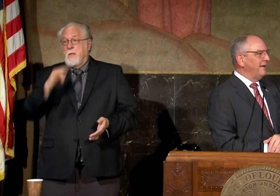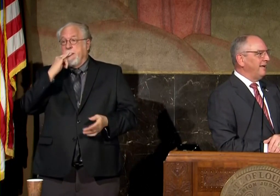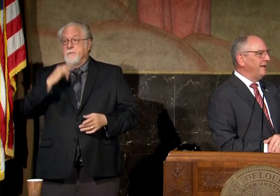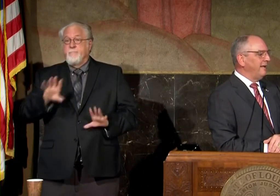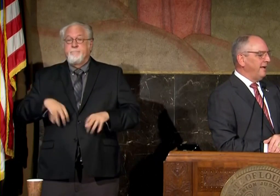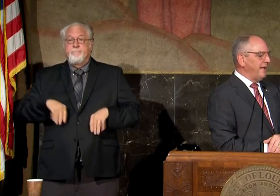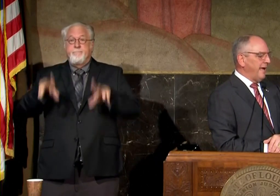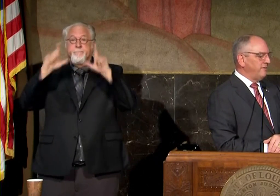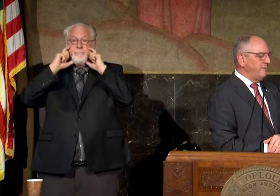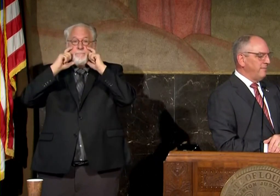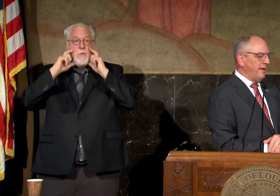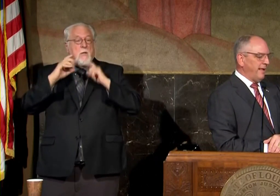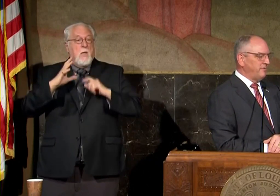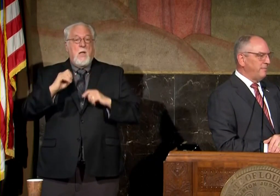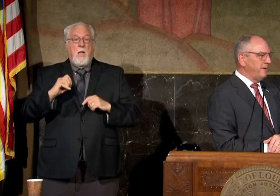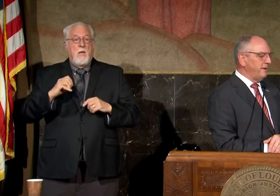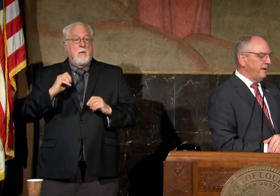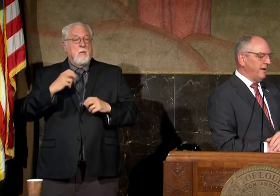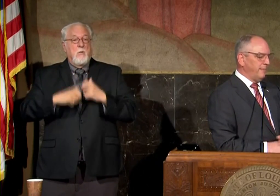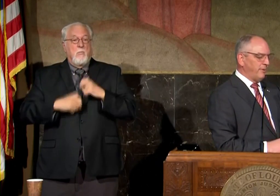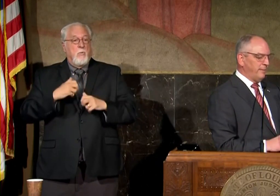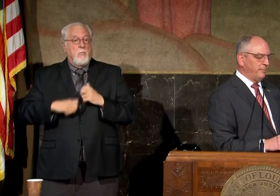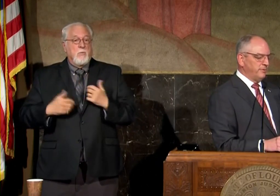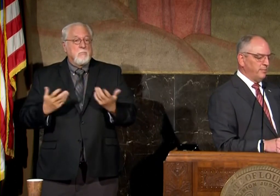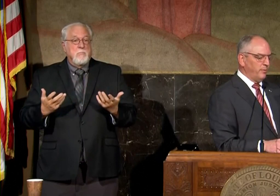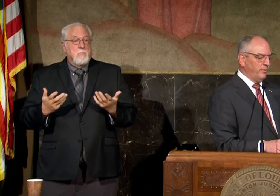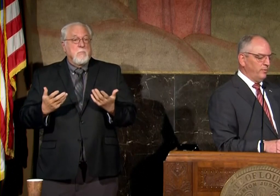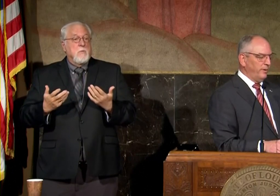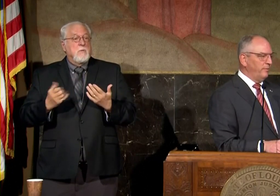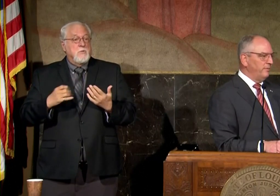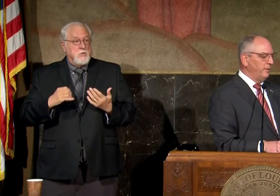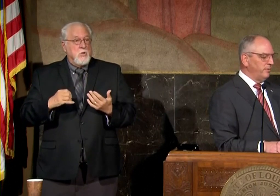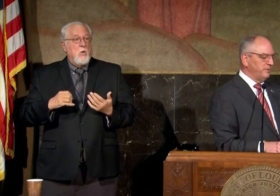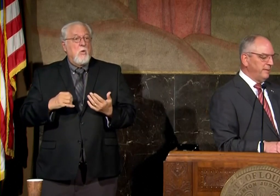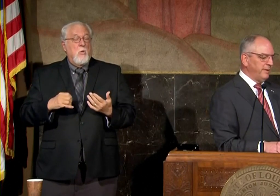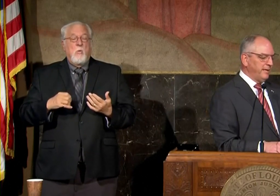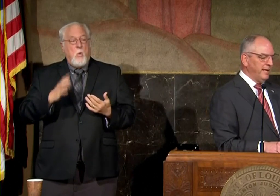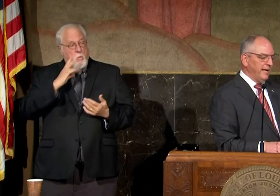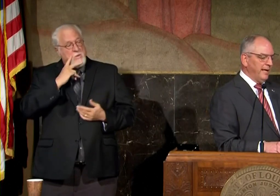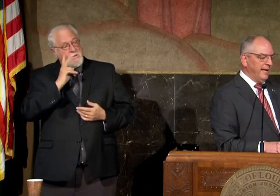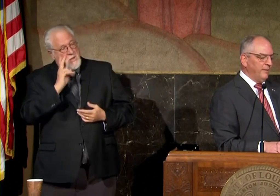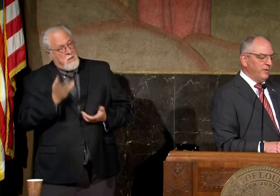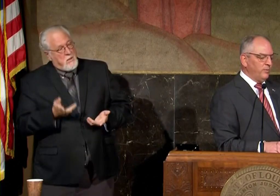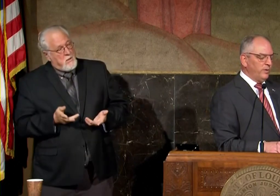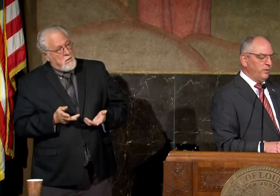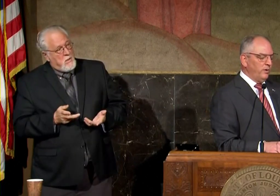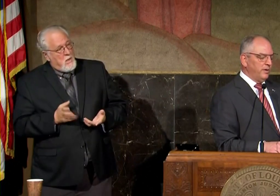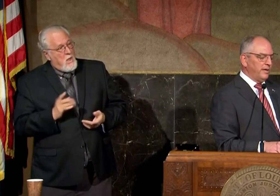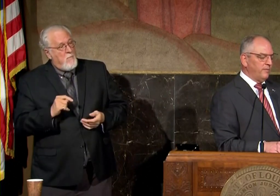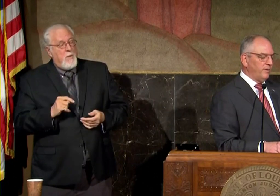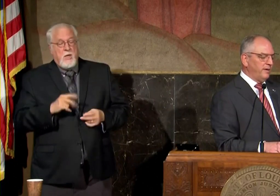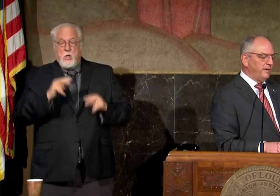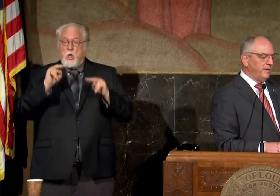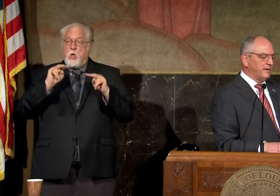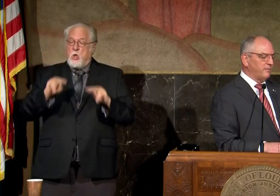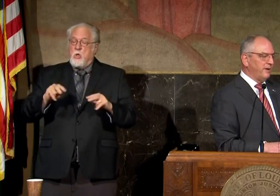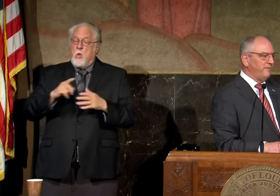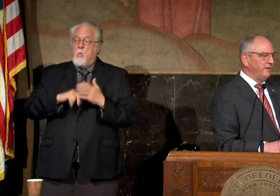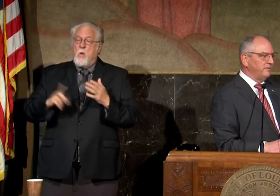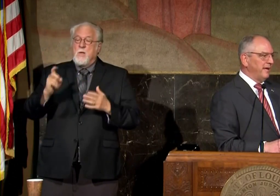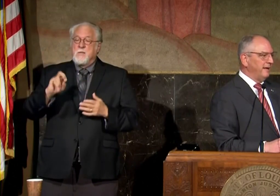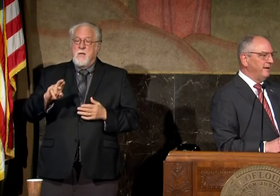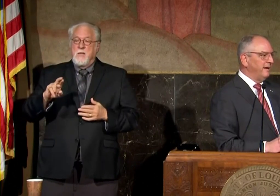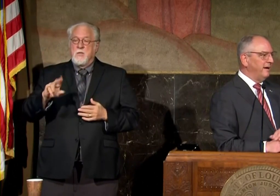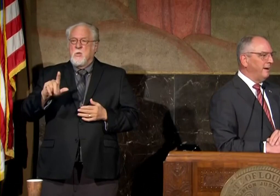did it and and it hasn't hasn't been a problem so i we will we will we see but it when when you look at what dr